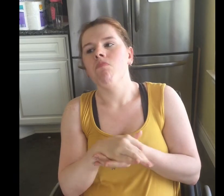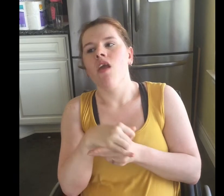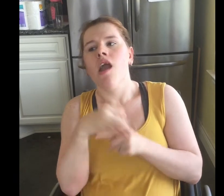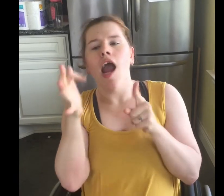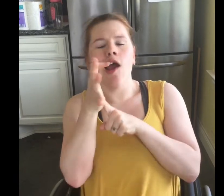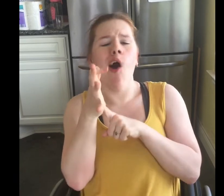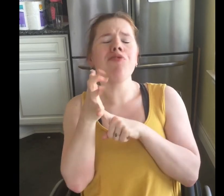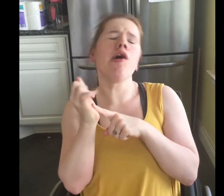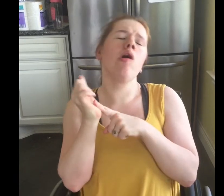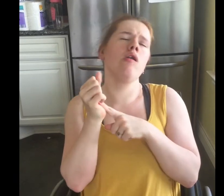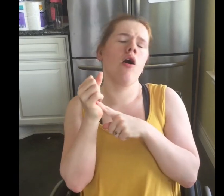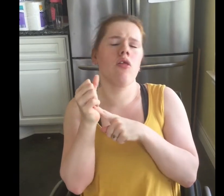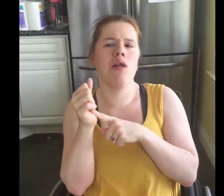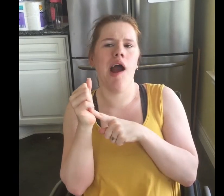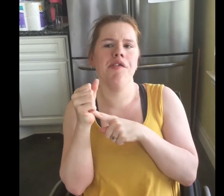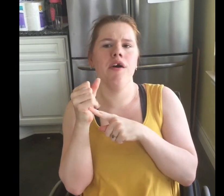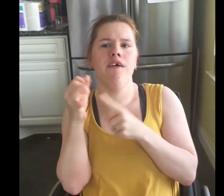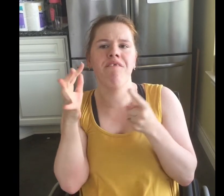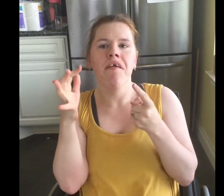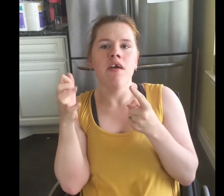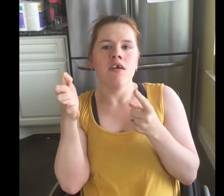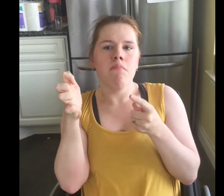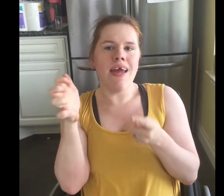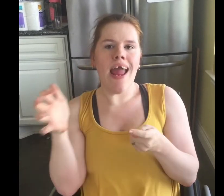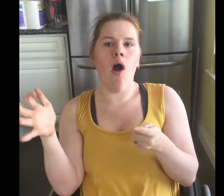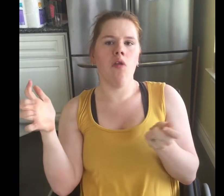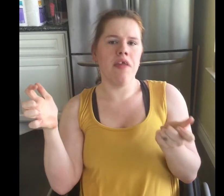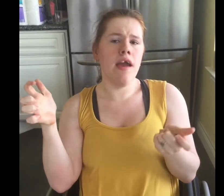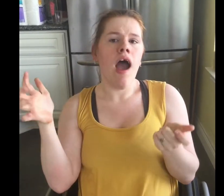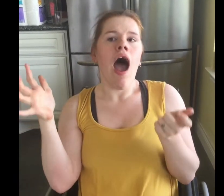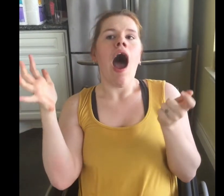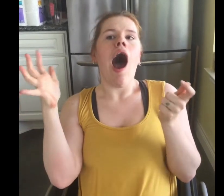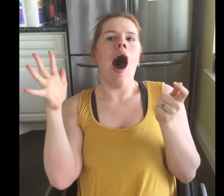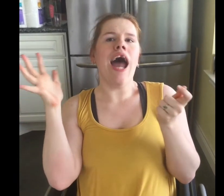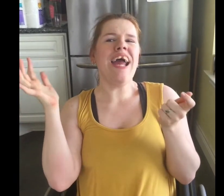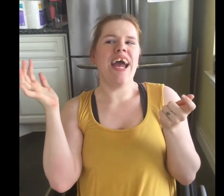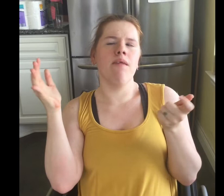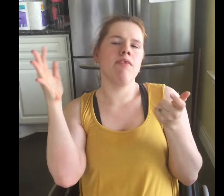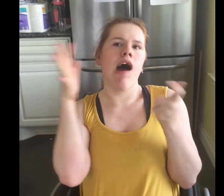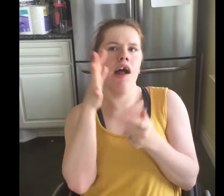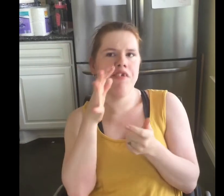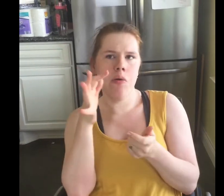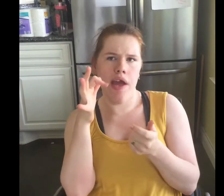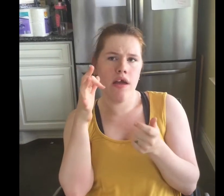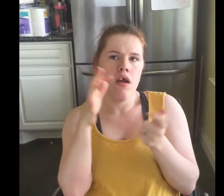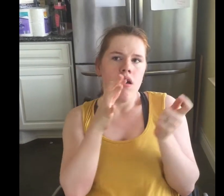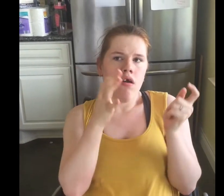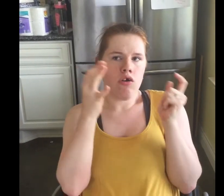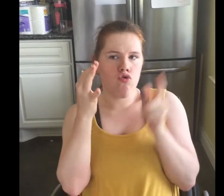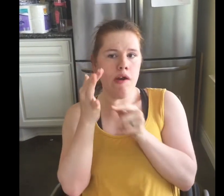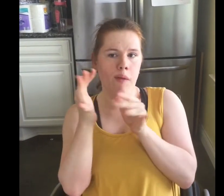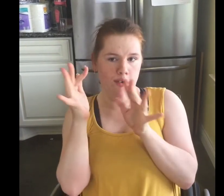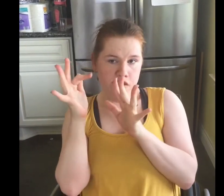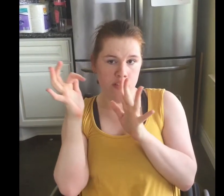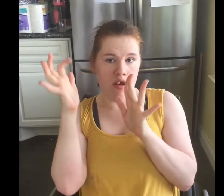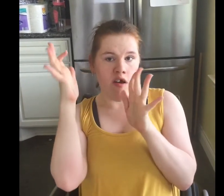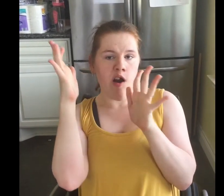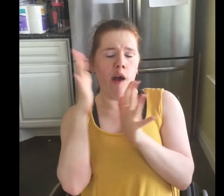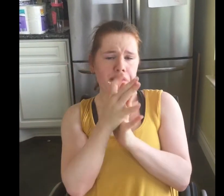And also along the lines of being healthy, I am not doing creamers, coffee